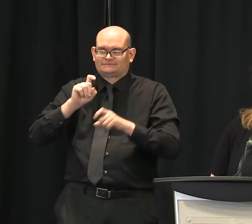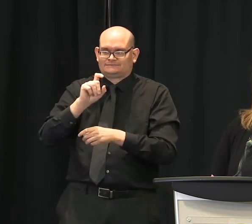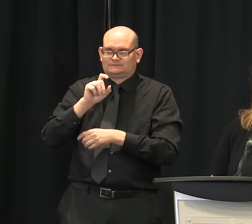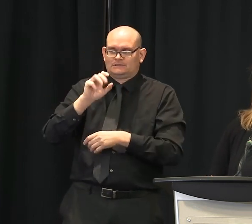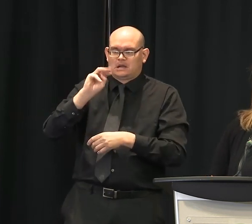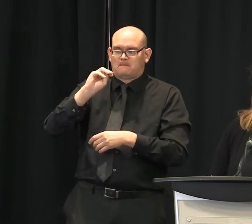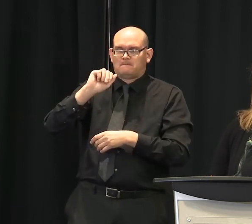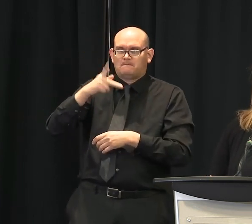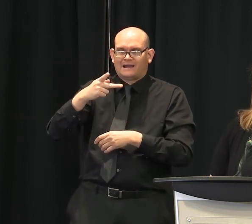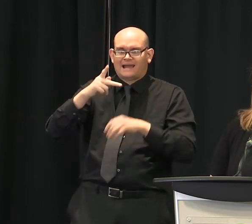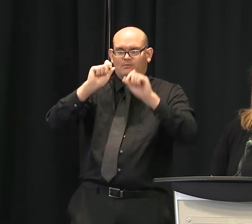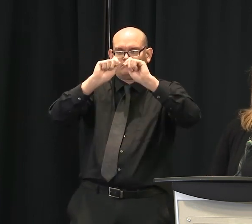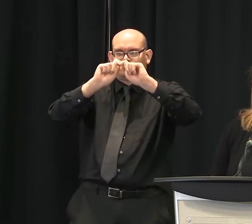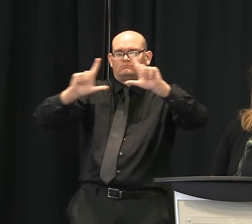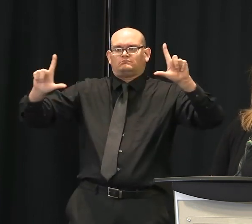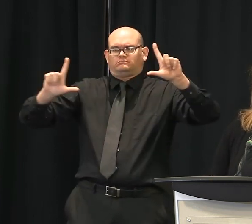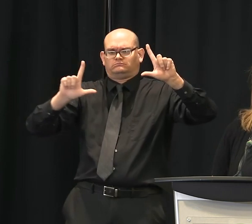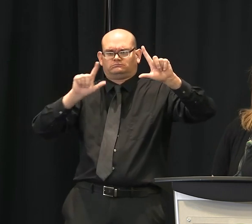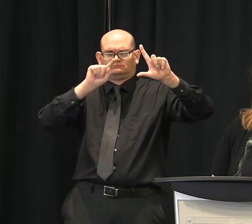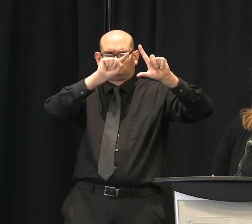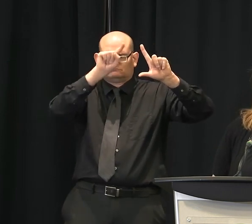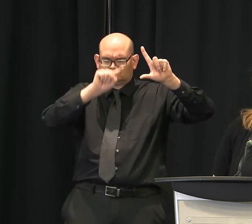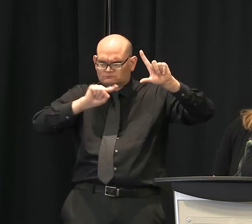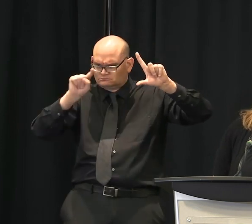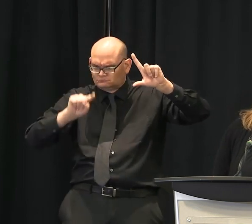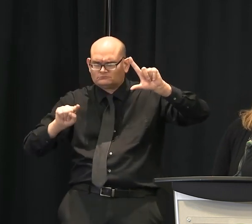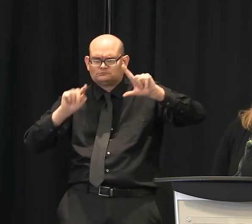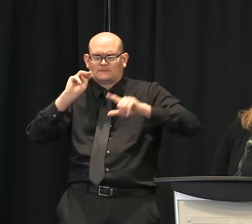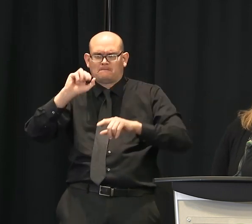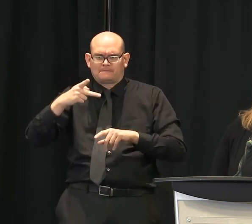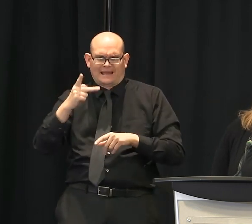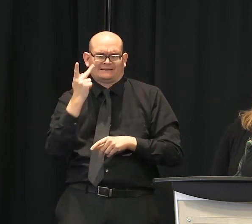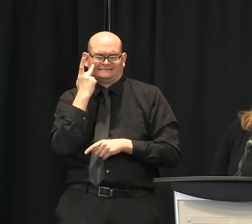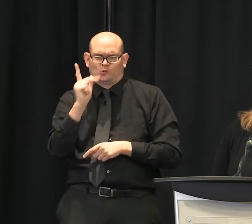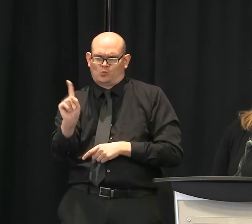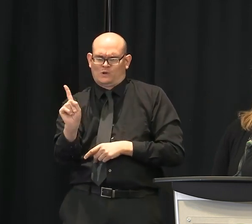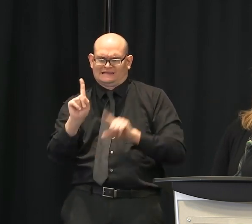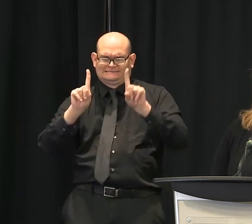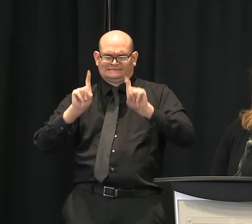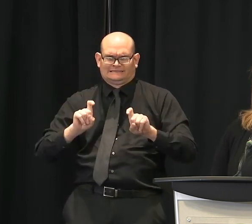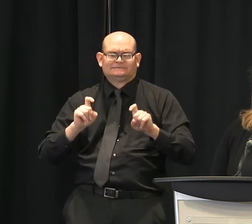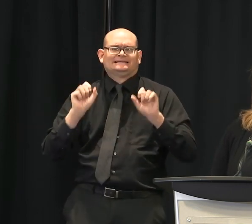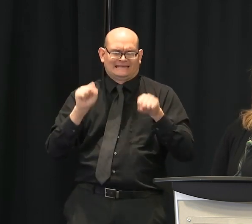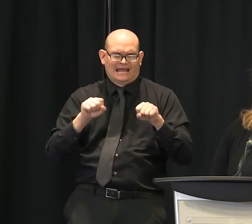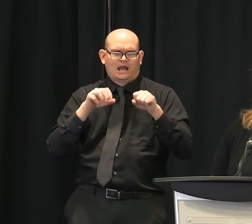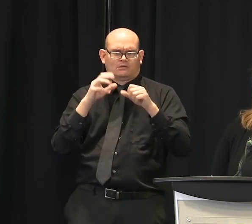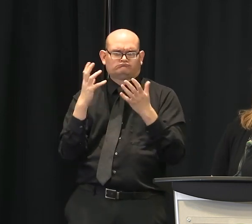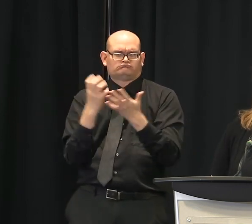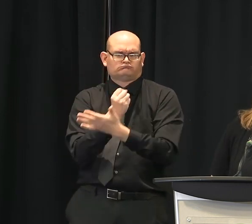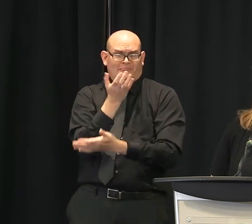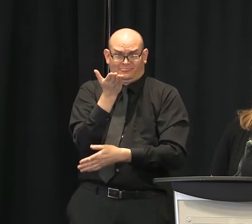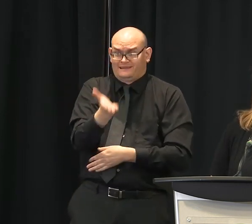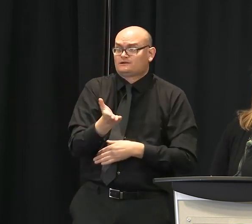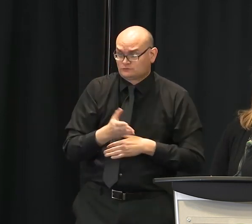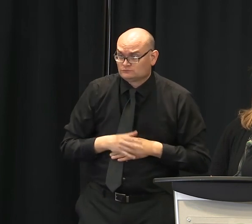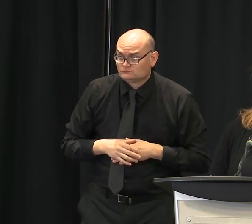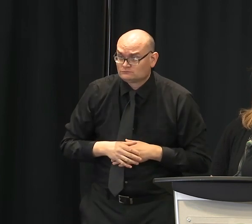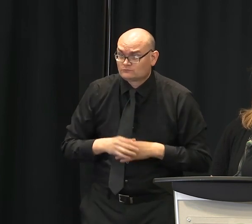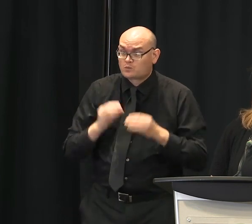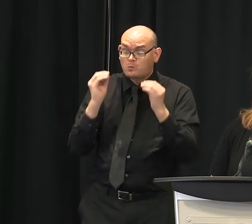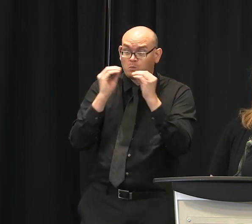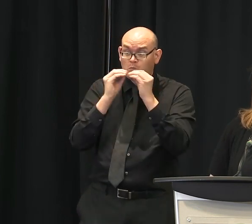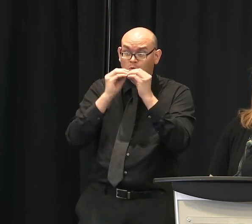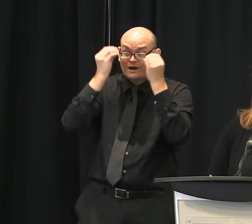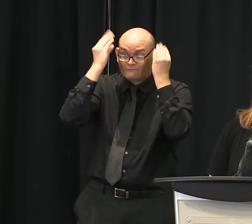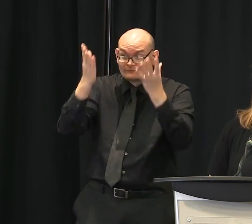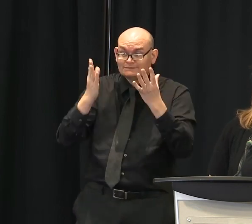webpage went live. I received notification for that. It includes information for the public about contact tracing. And at the bottom, there's a link to